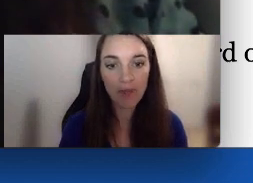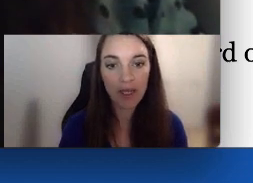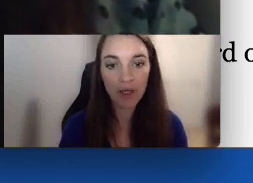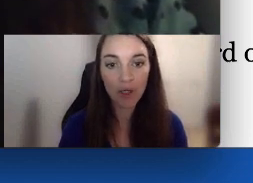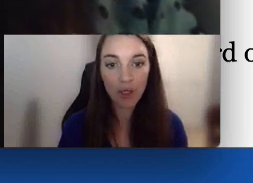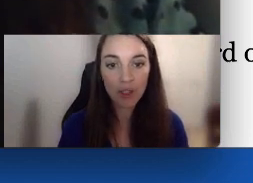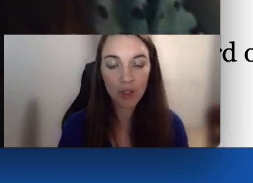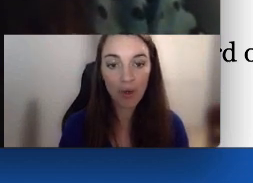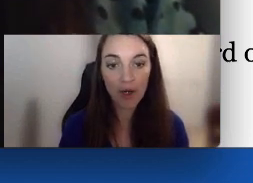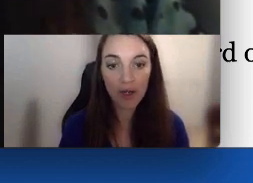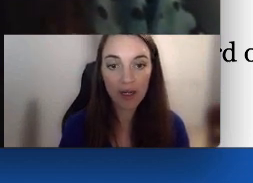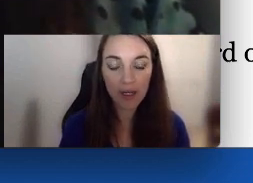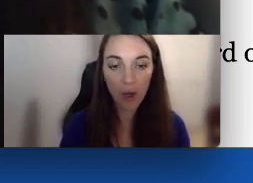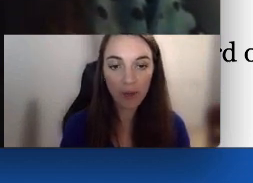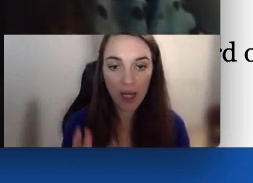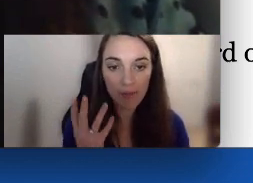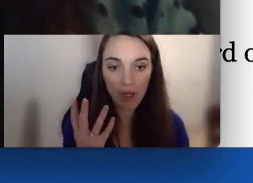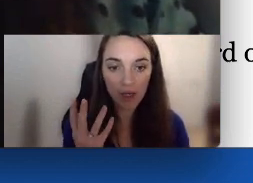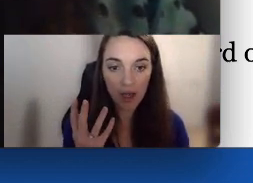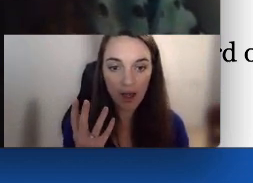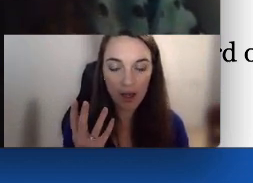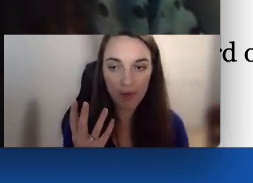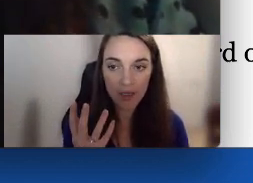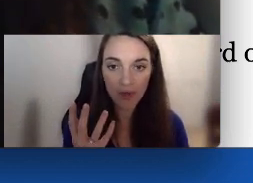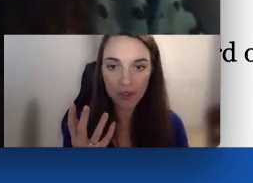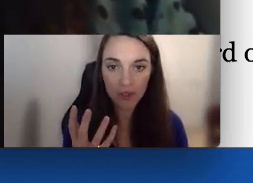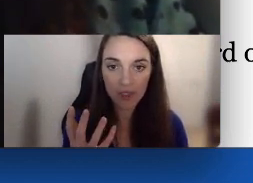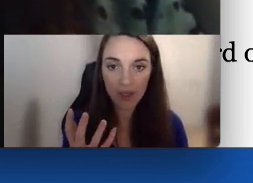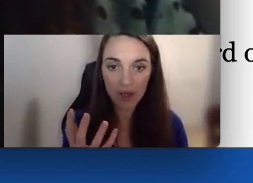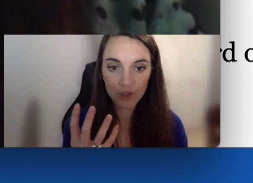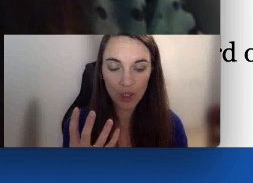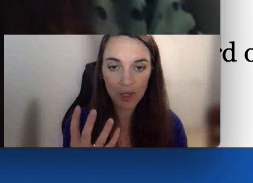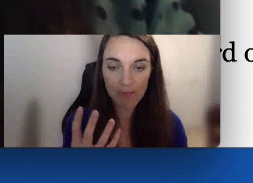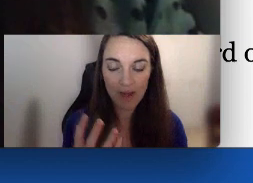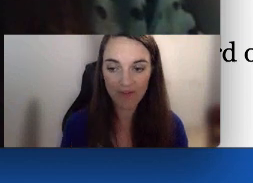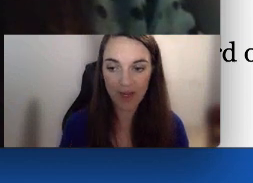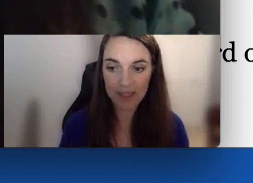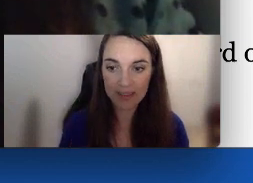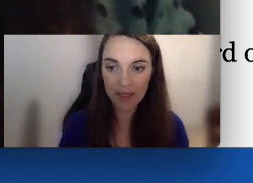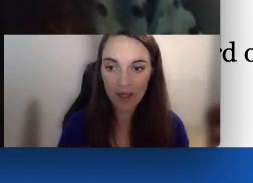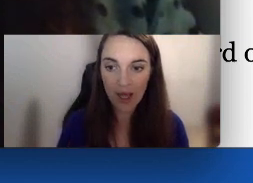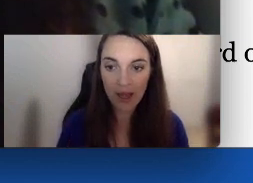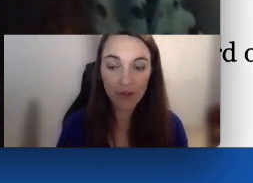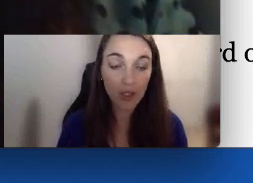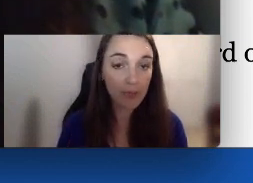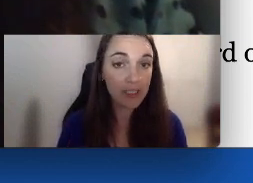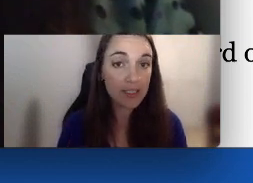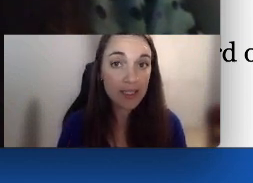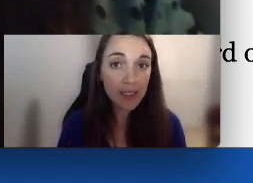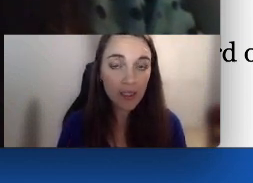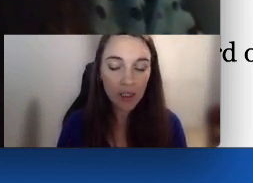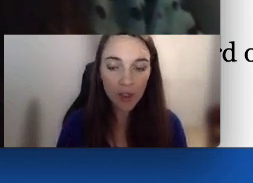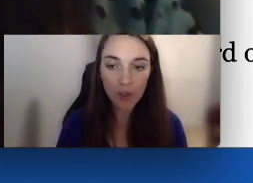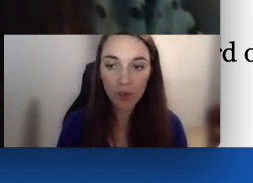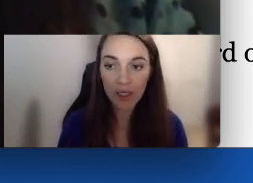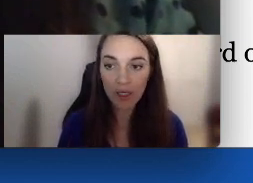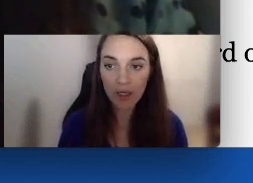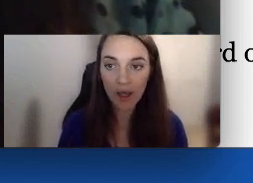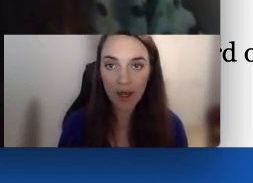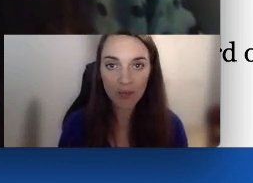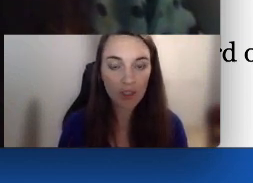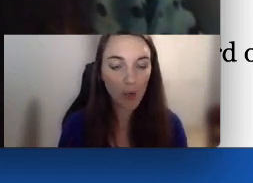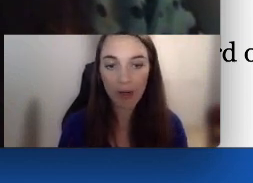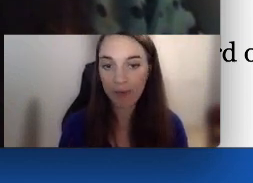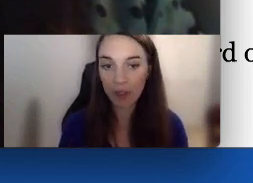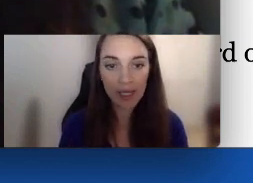QuickTime Player to where it can open up another screen showing my face. If you're on a PC, you can